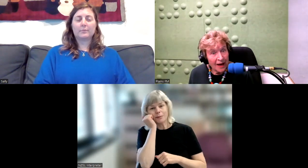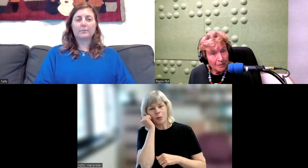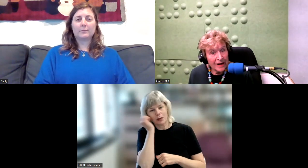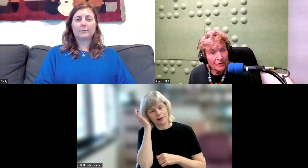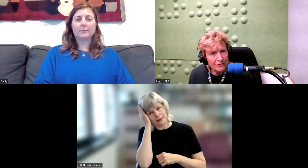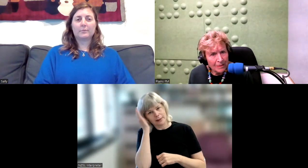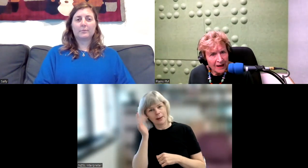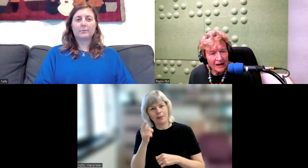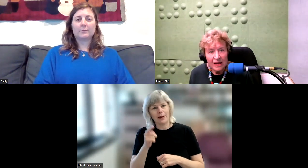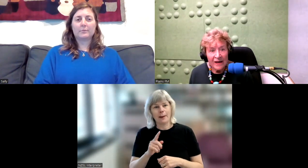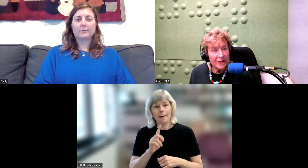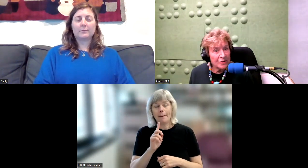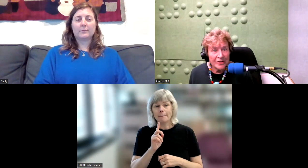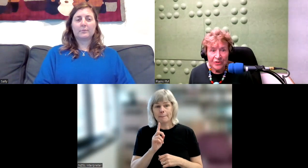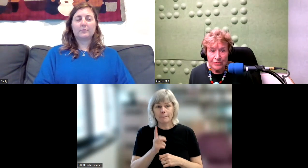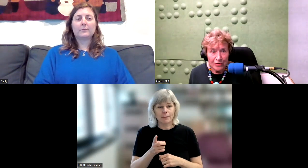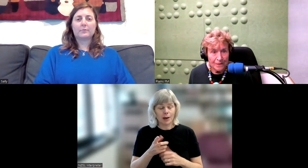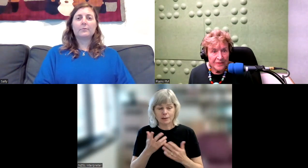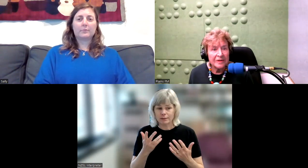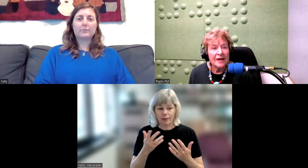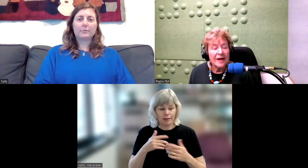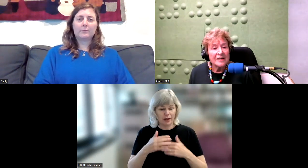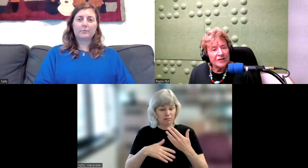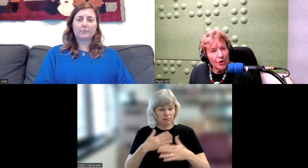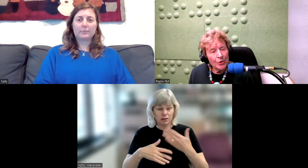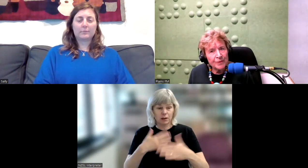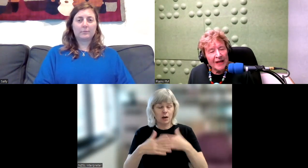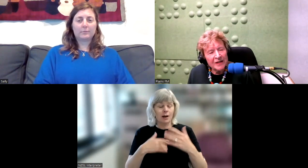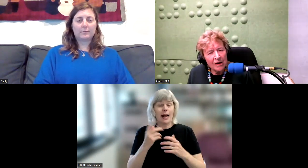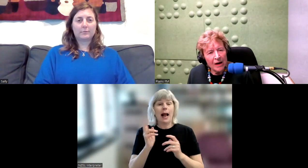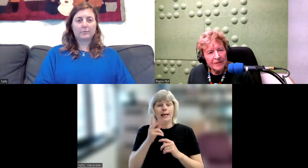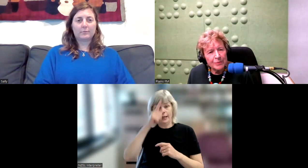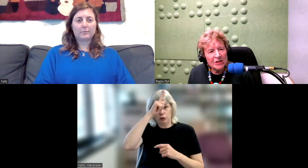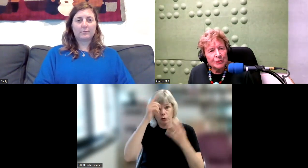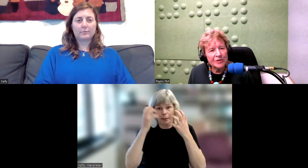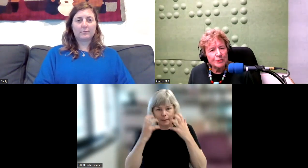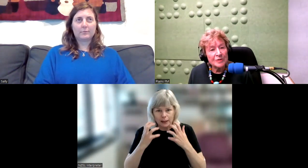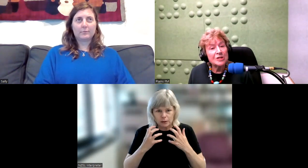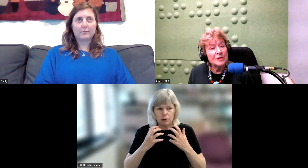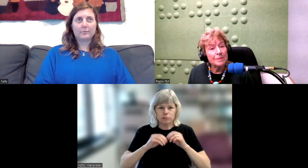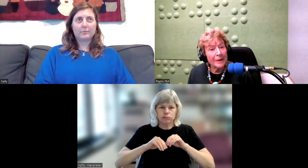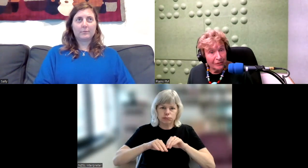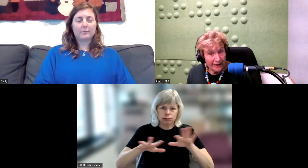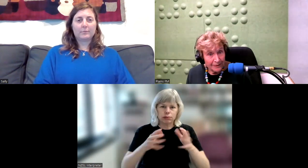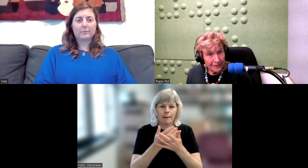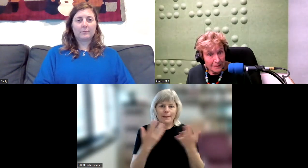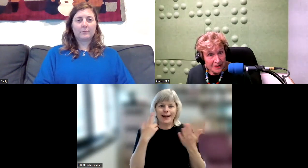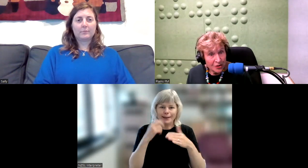outbreak of rubella, there just wasn't the room. So at the time, the principal was Mr. Pickering, Mr.